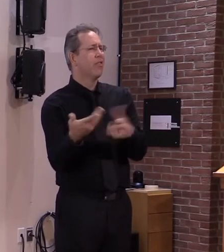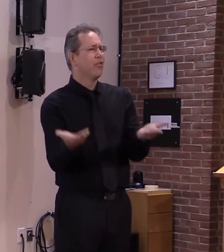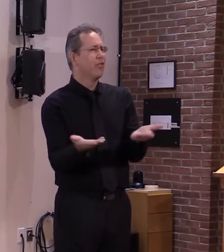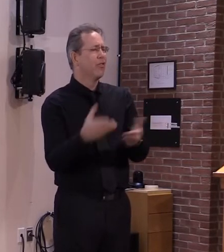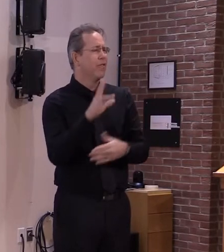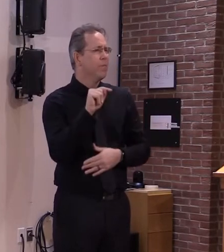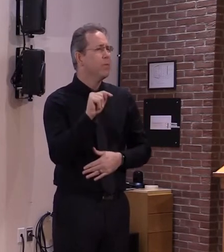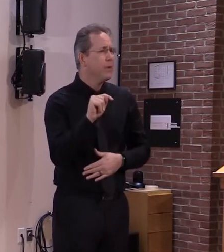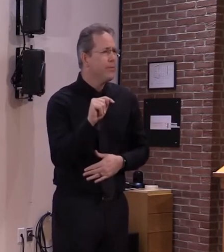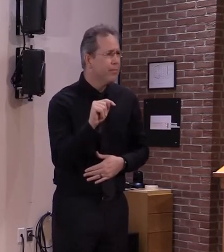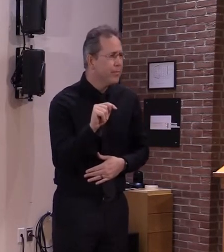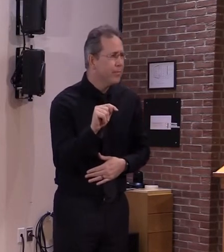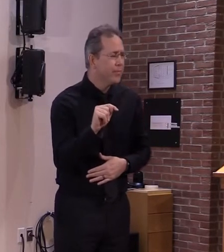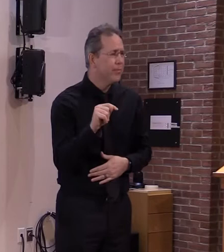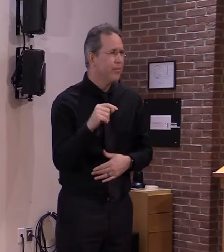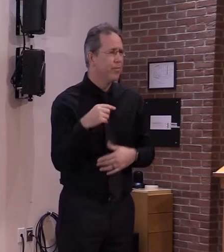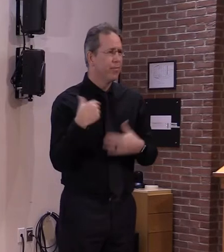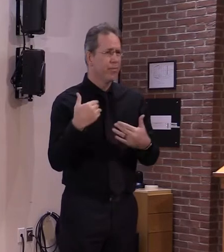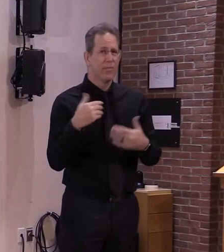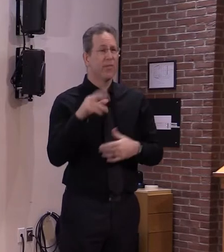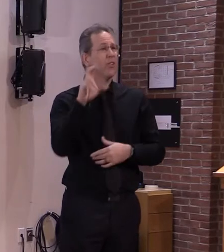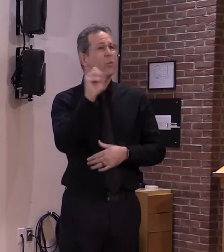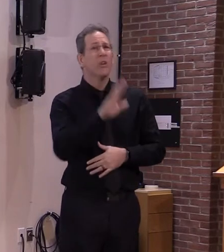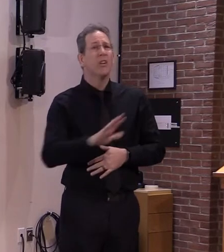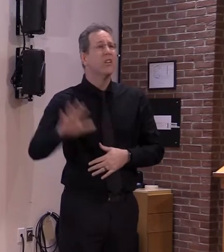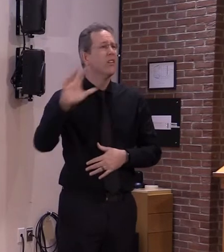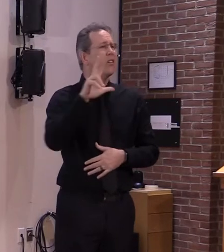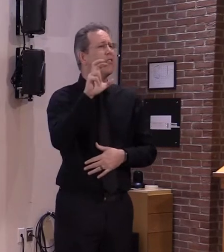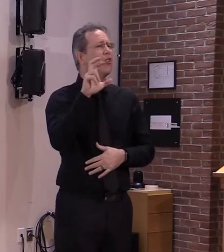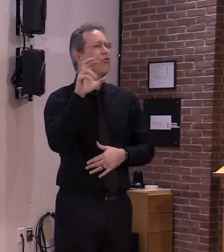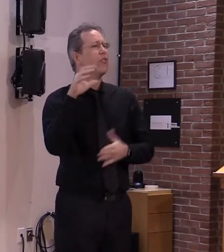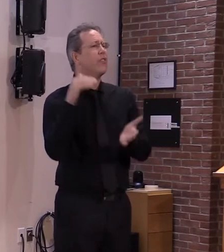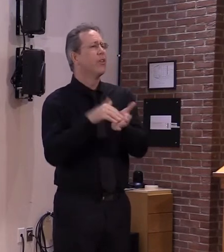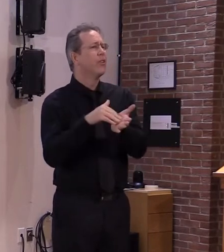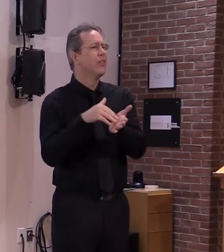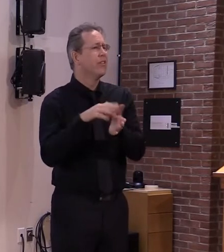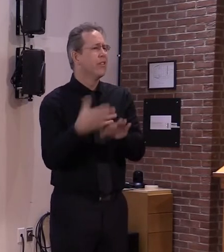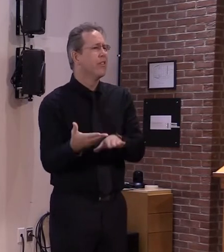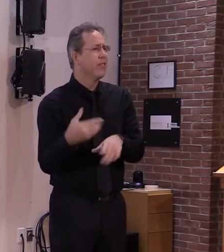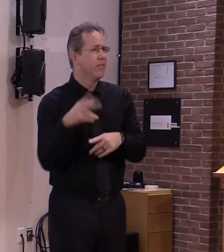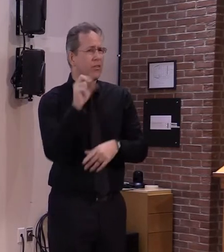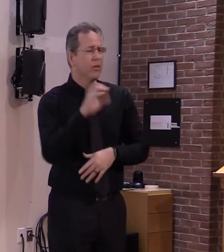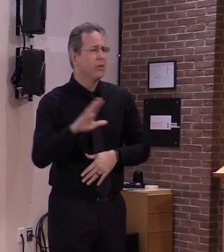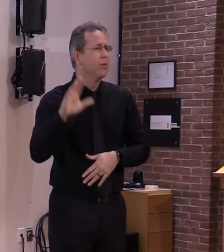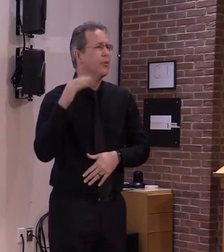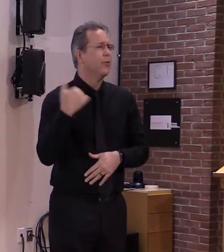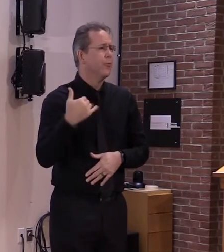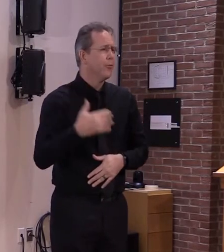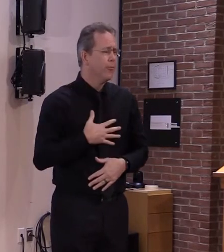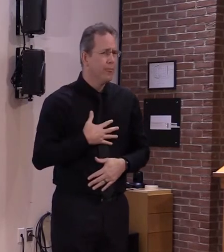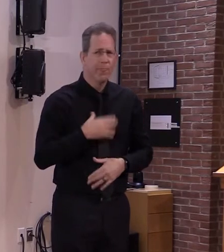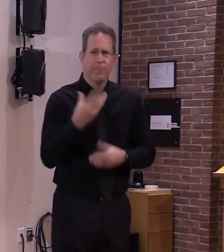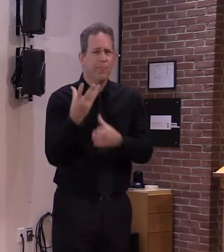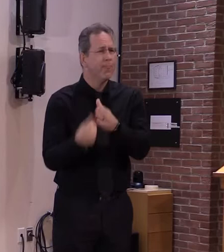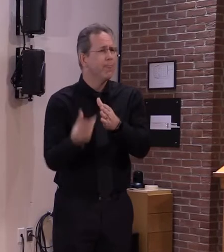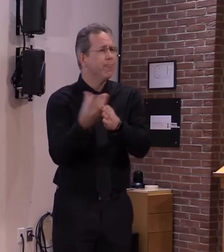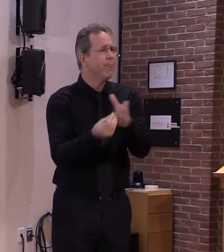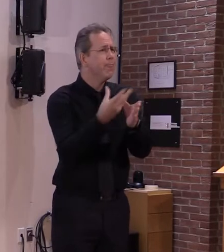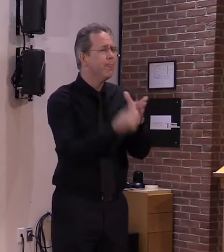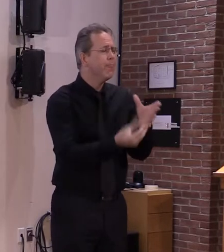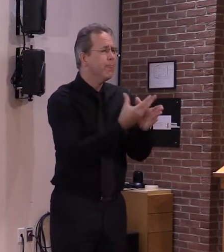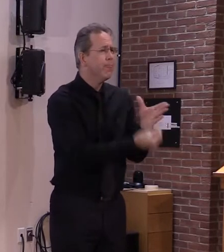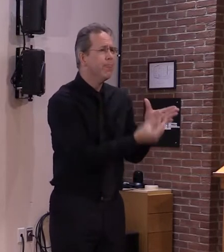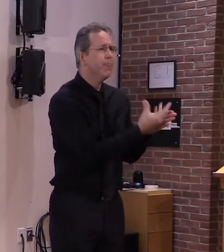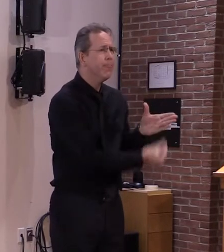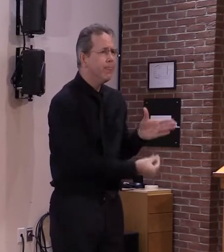.S. due to COVID my condolences to all those who have lost loved ones to this virus and let